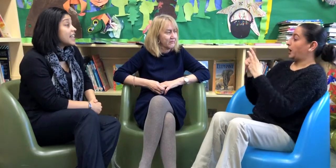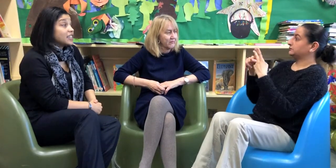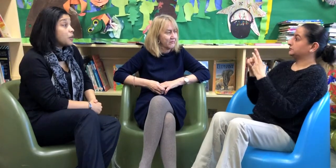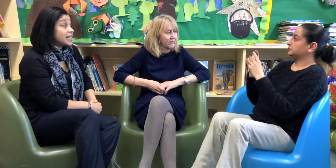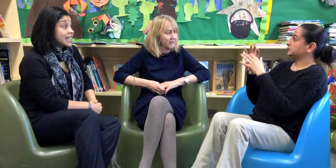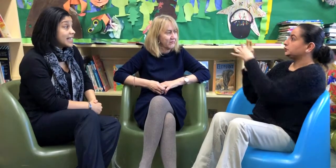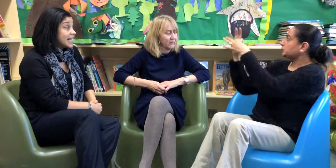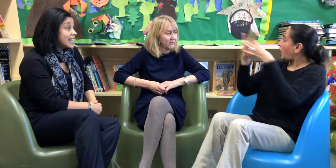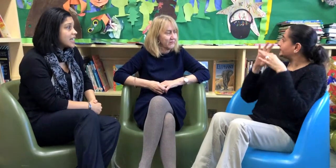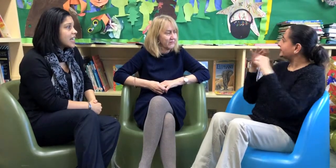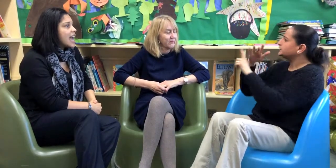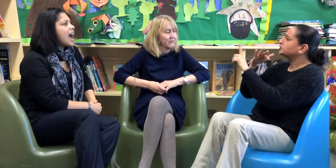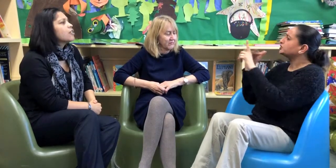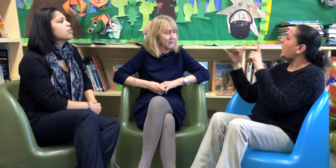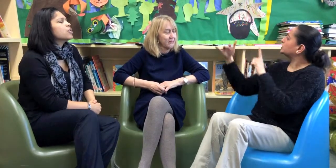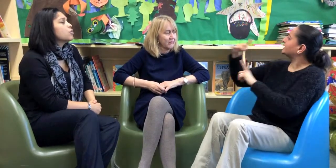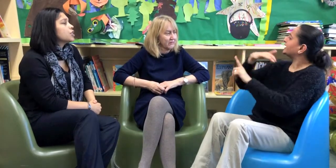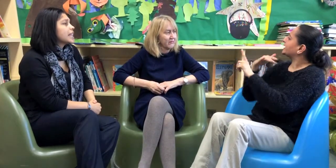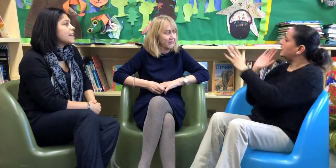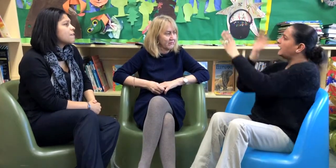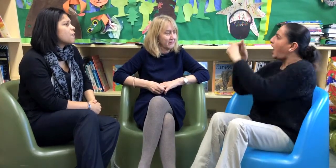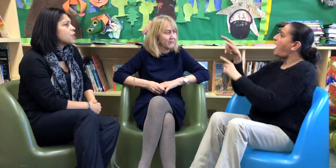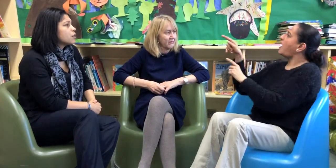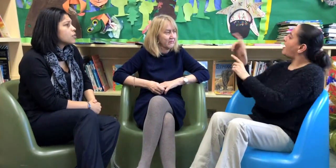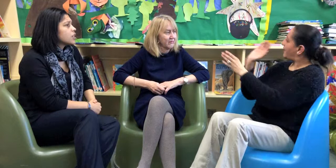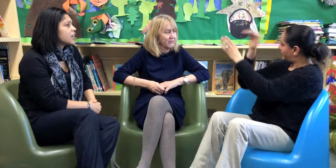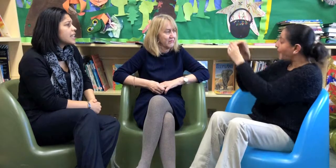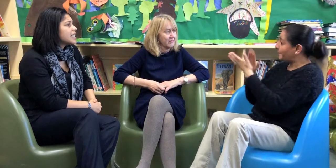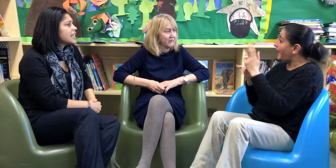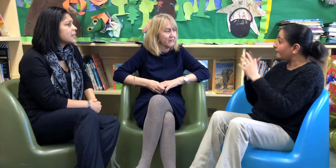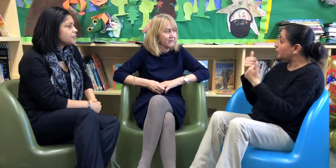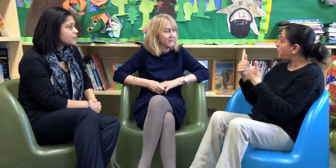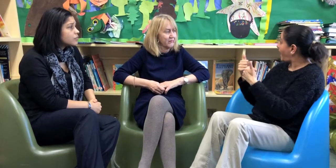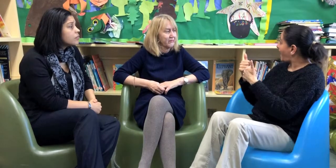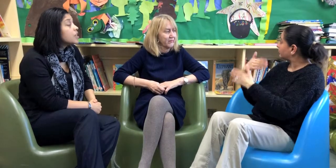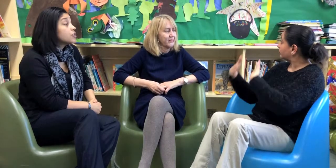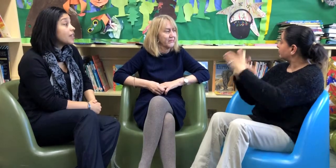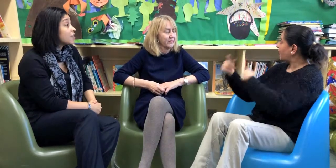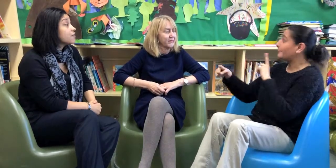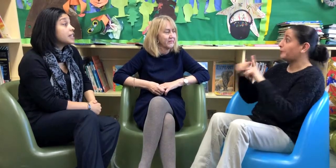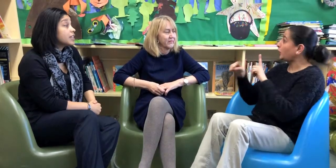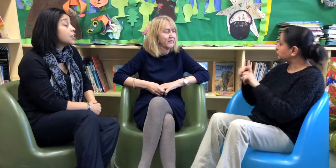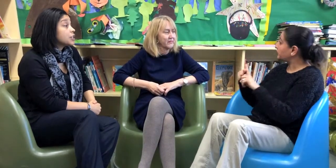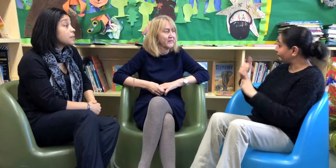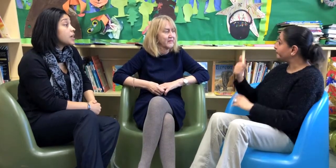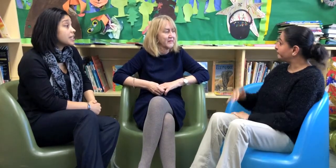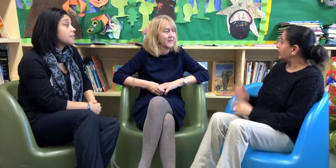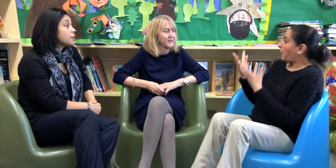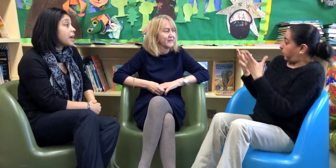they didn't know existed and also just getting involved in local societies. So that's really, really good and positive for the